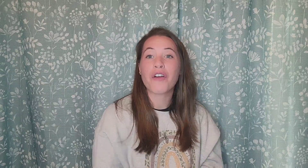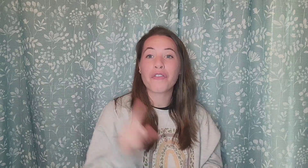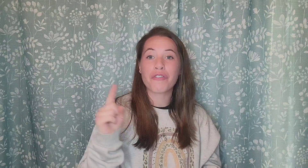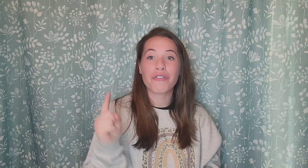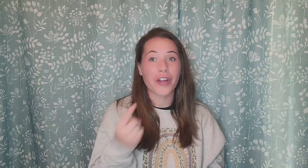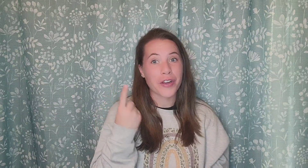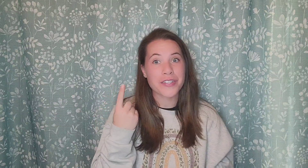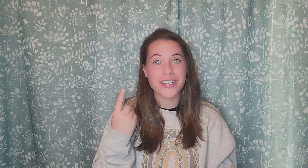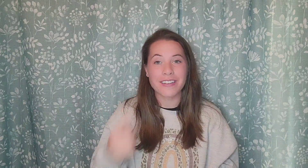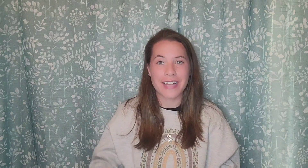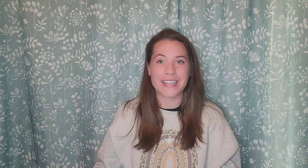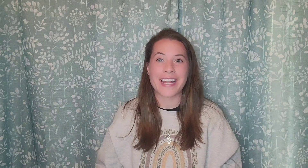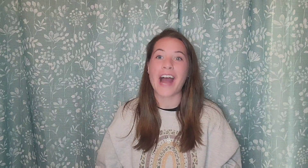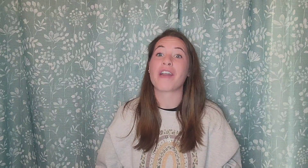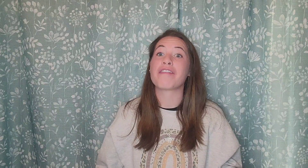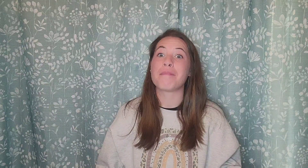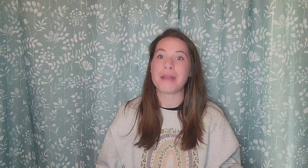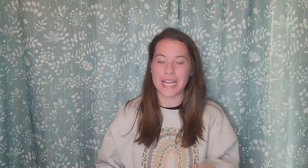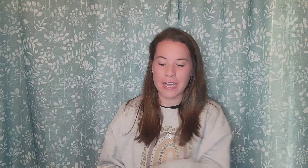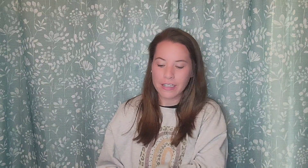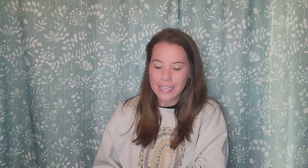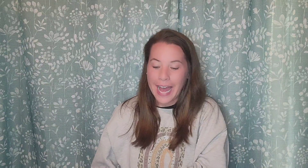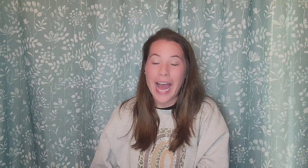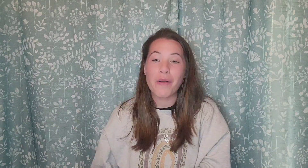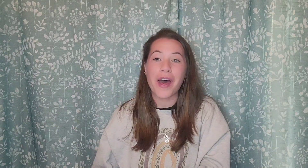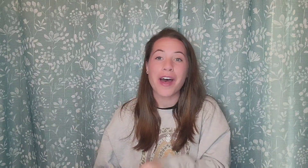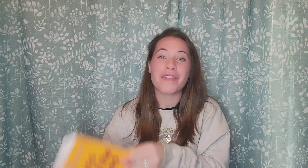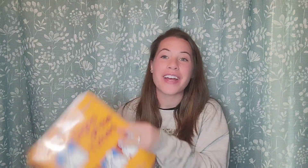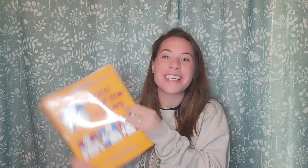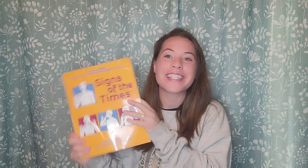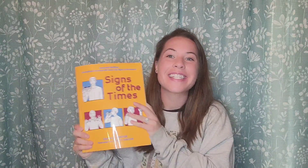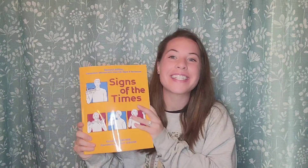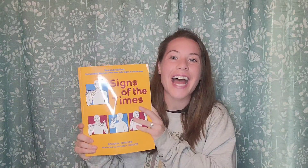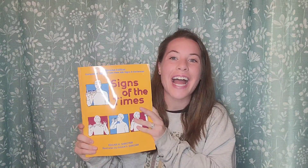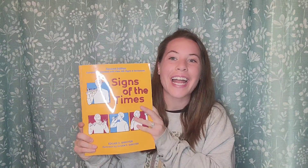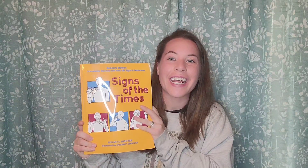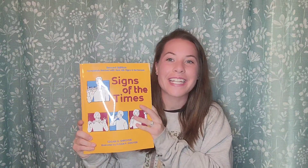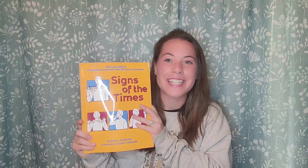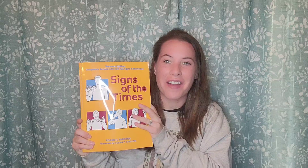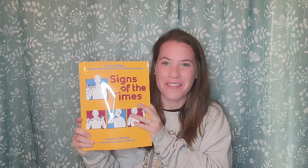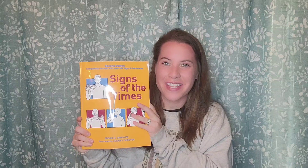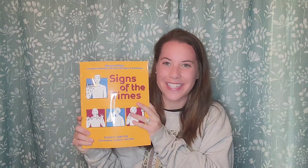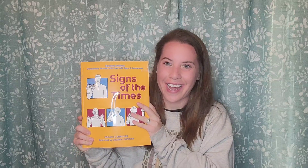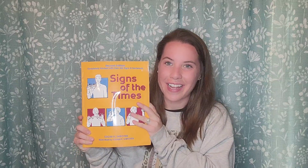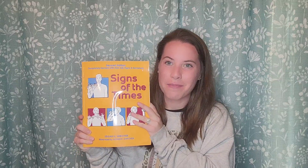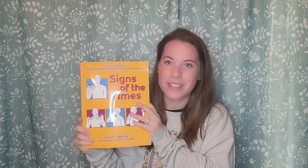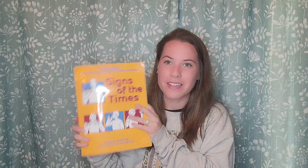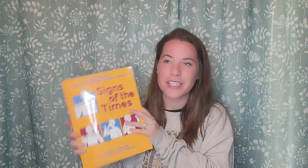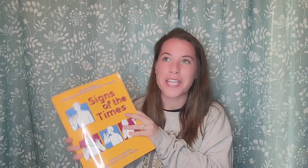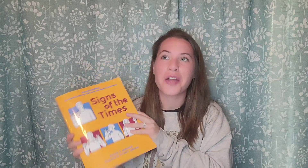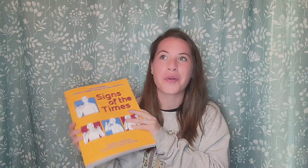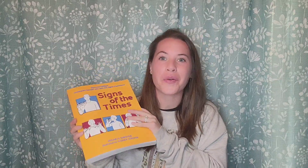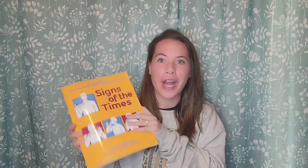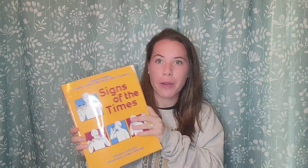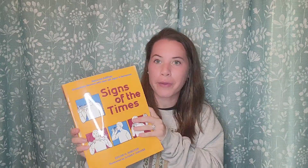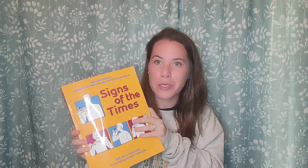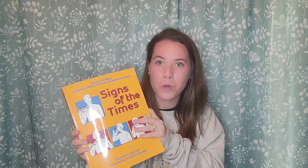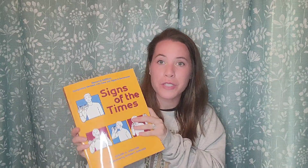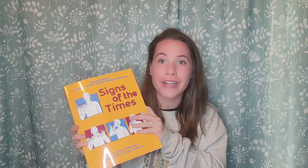first lesson out of many, out of Signs of the Times. This is a great resource for